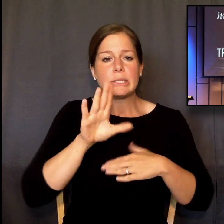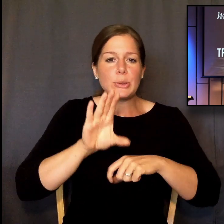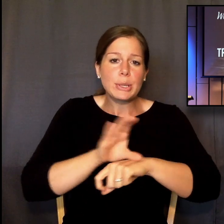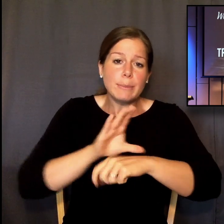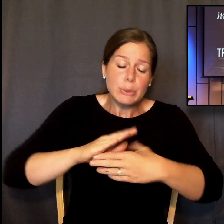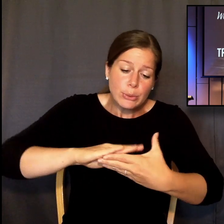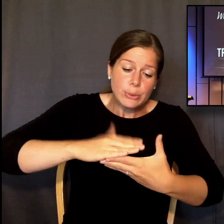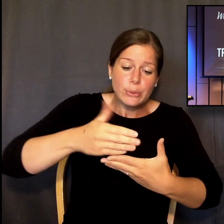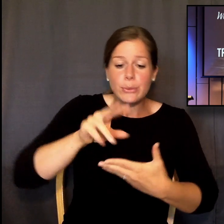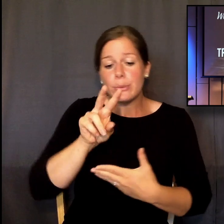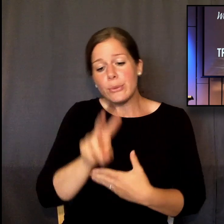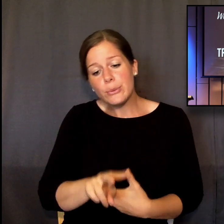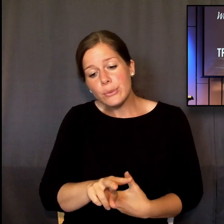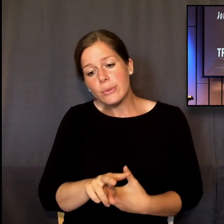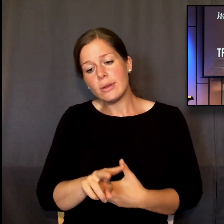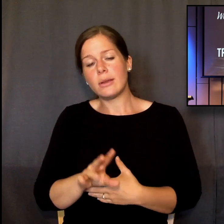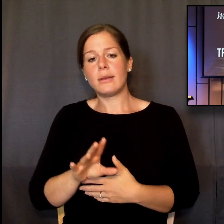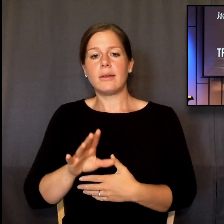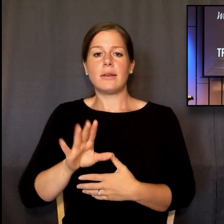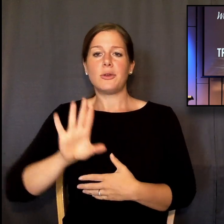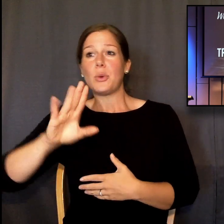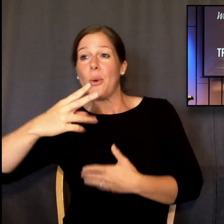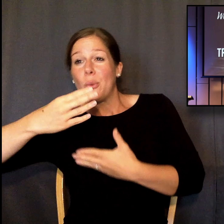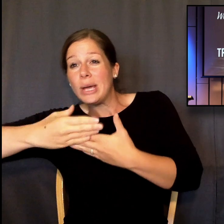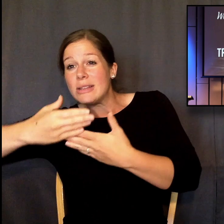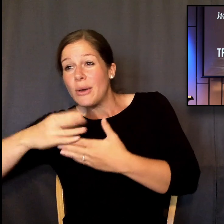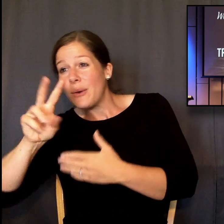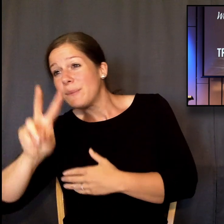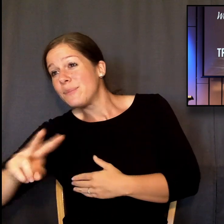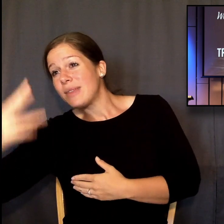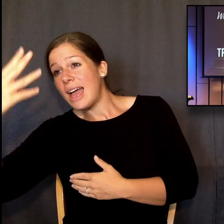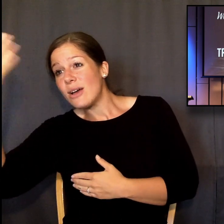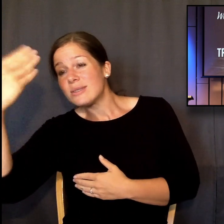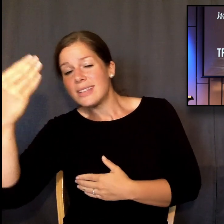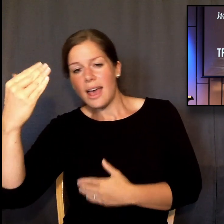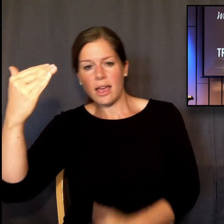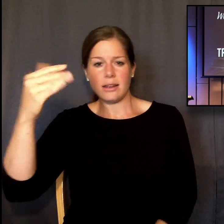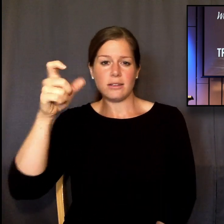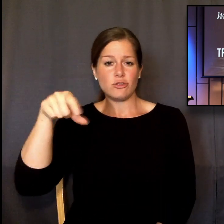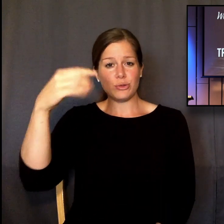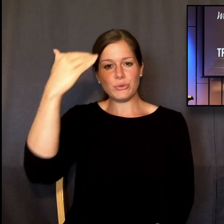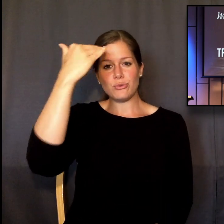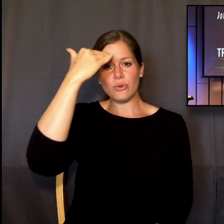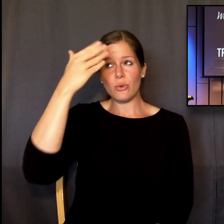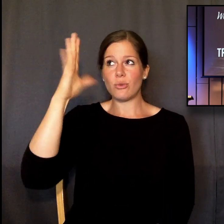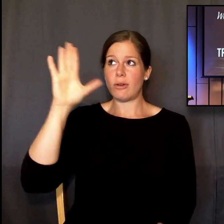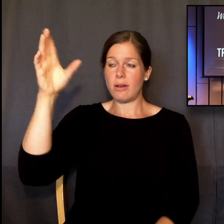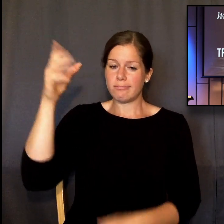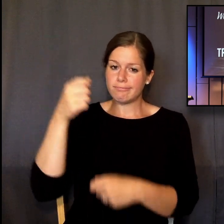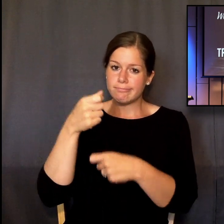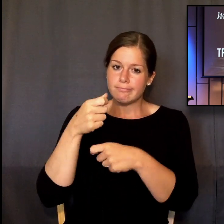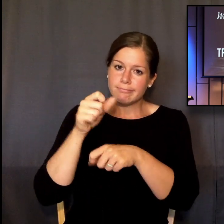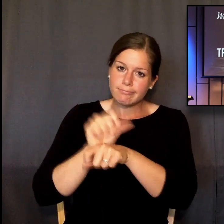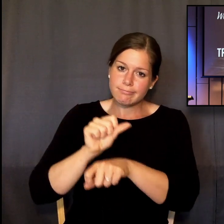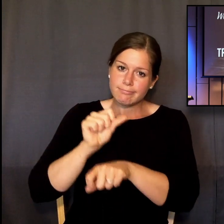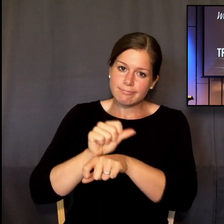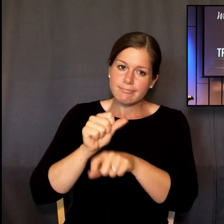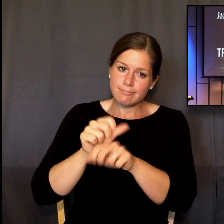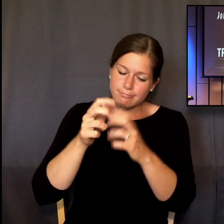computer, on your x-ray, or just looking out your window, God is working in all of it, in everything.